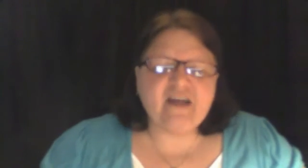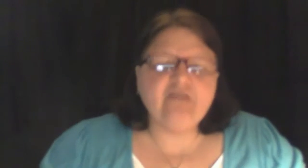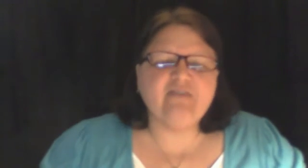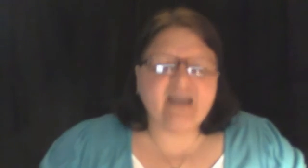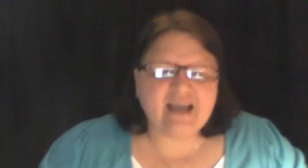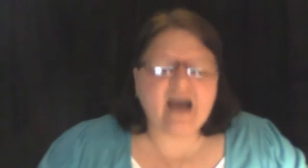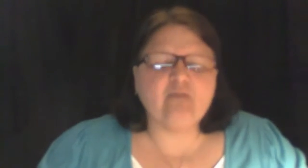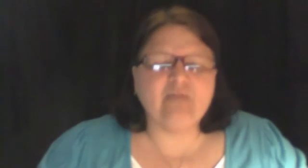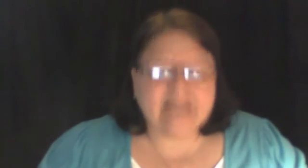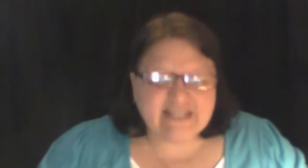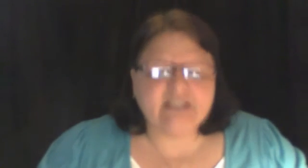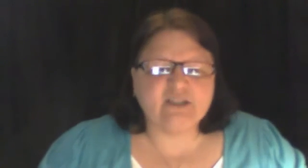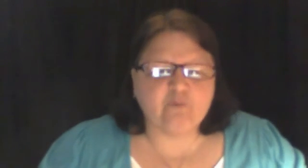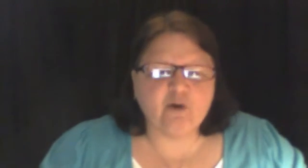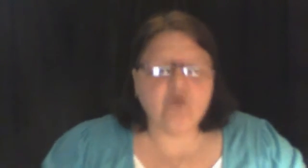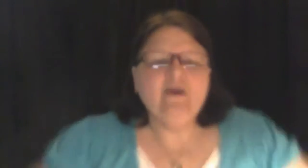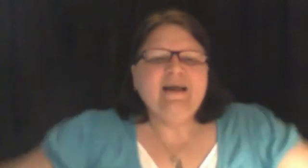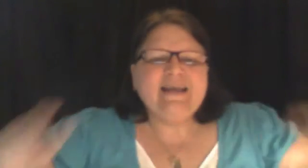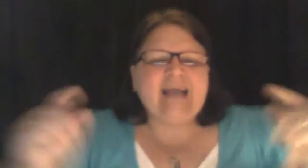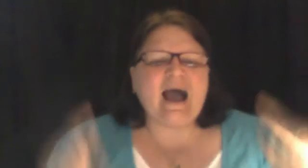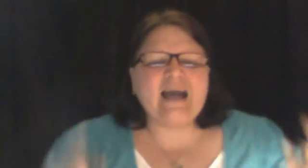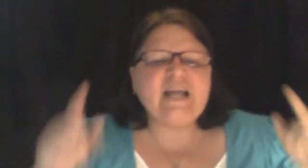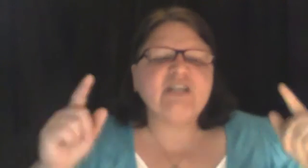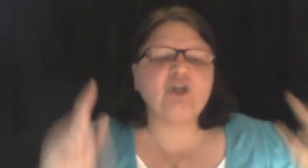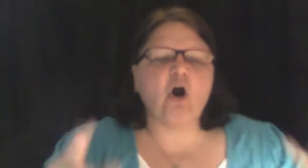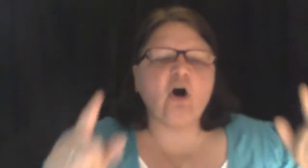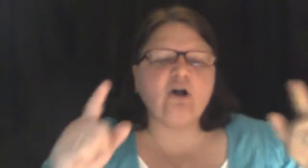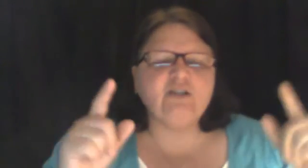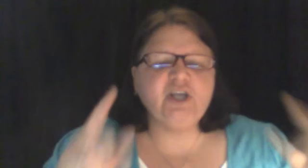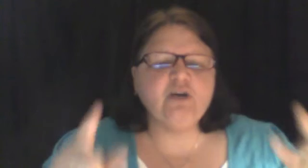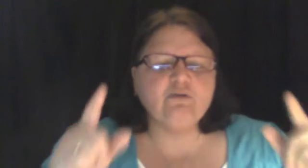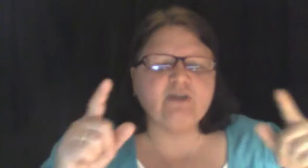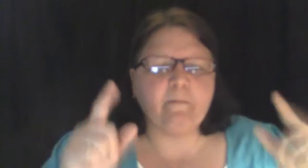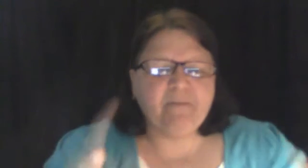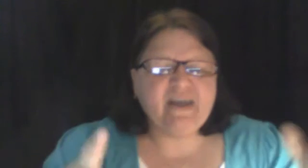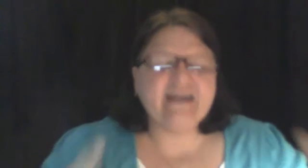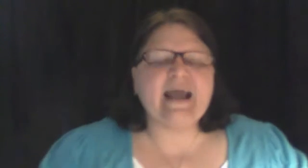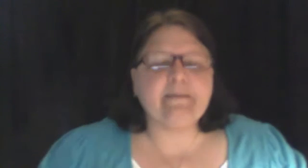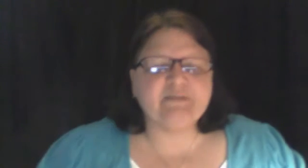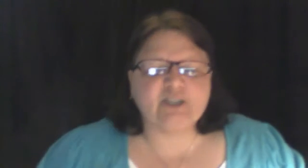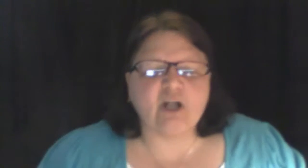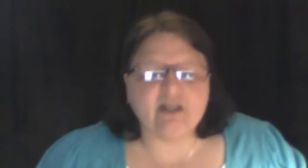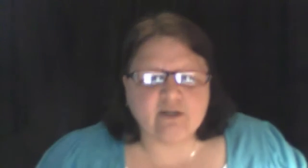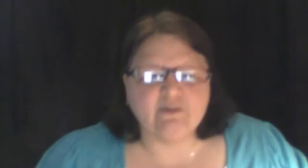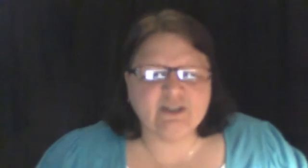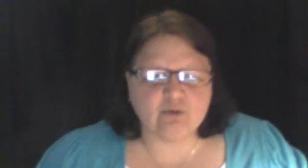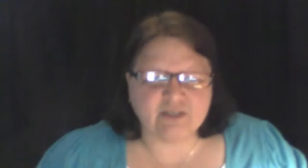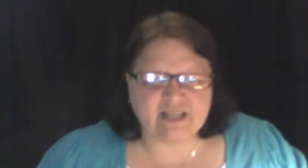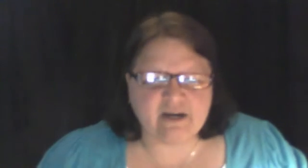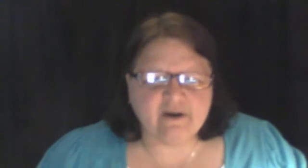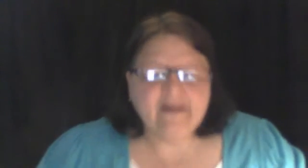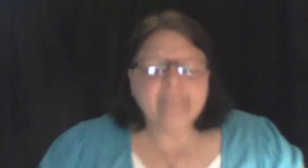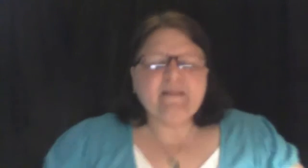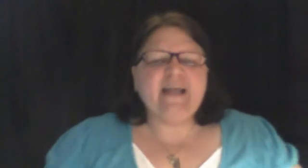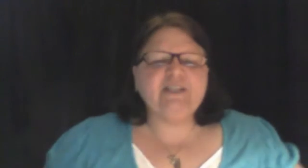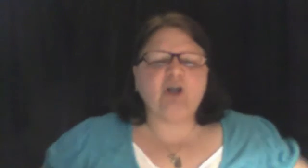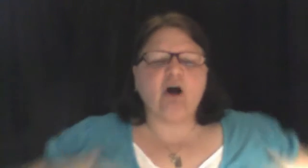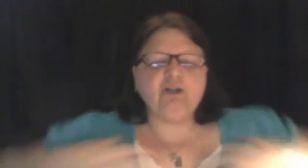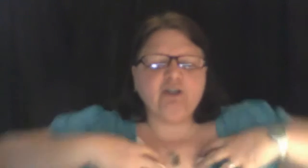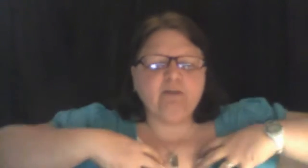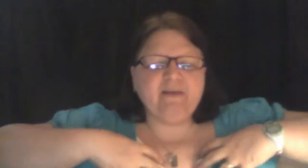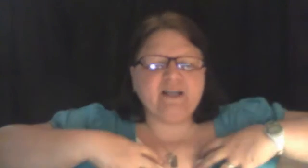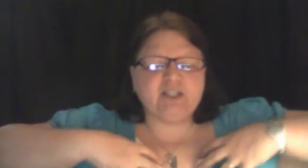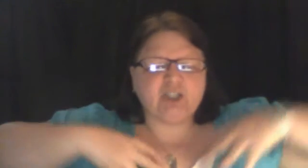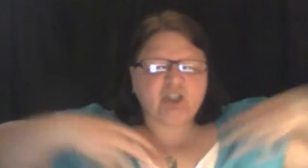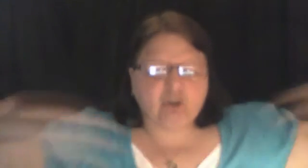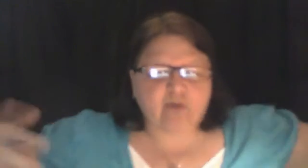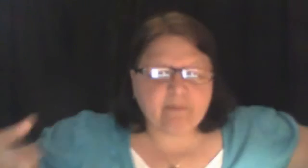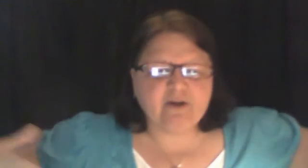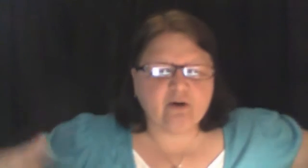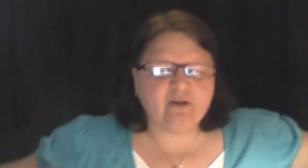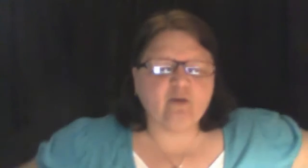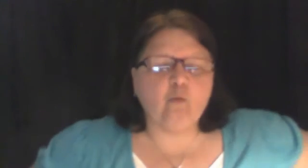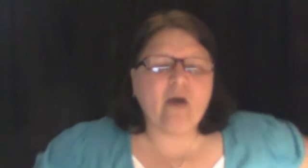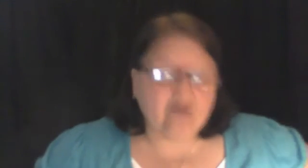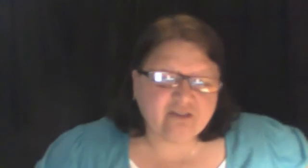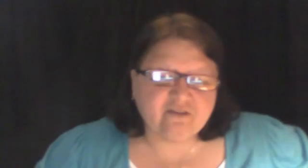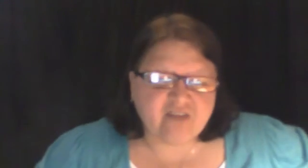venue that God releases for you. God has called you to be an apostolic resource center. He's called you to be a distributor of the wealth of